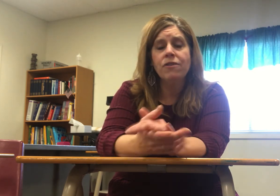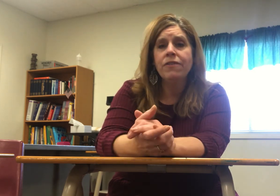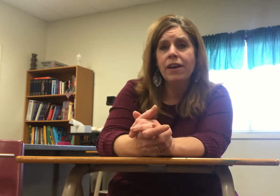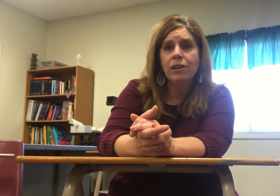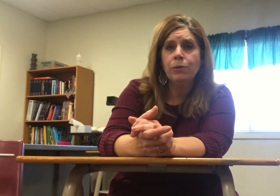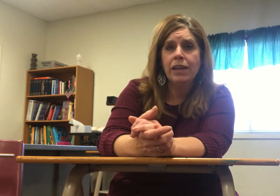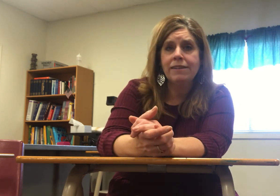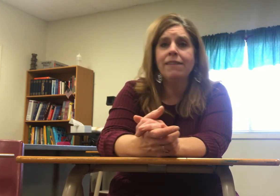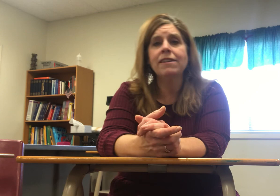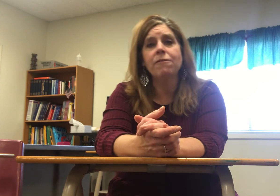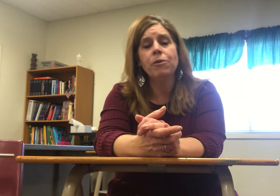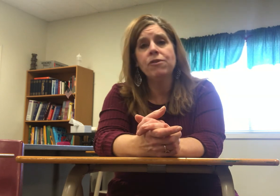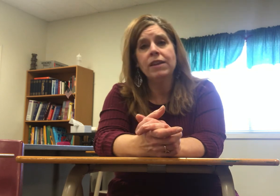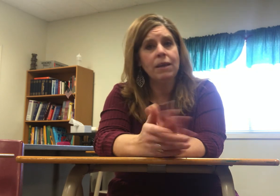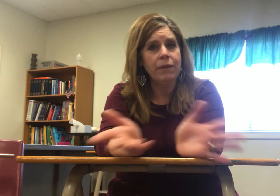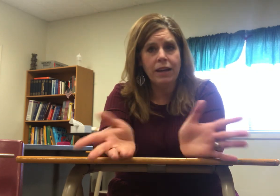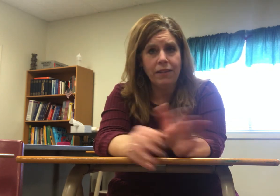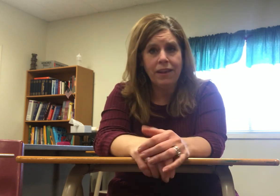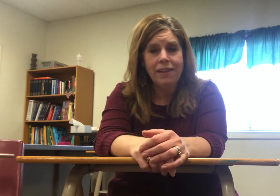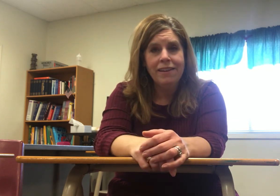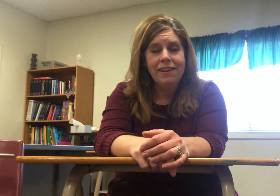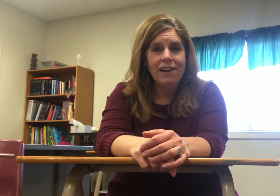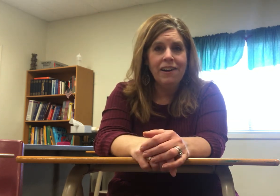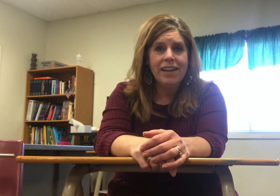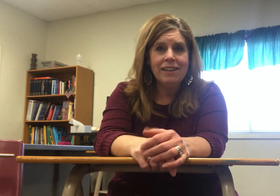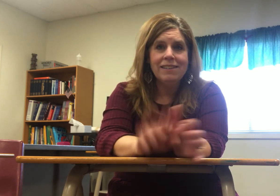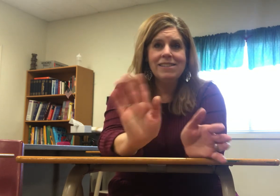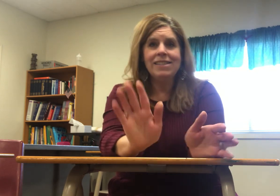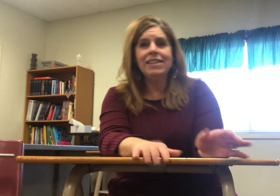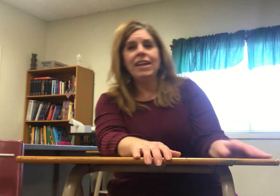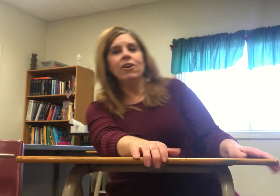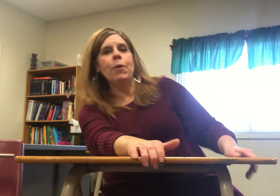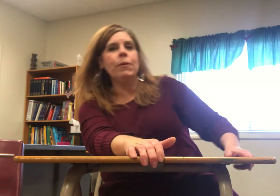that you would like to ask a deaf person can be anything all right see you later bye bye